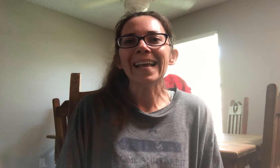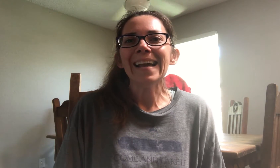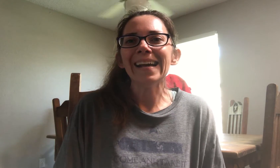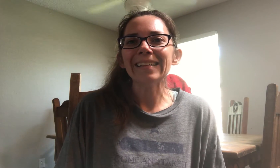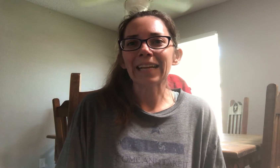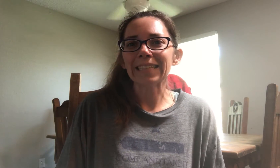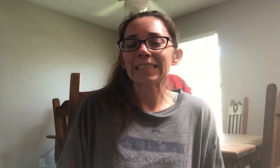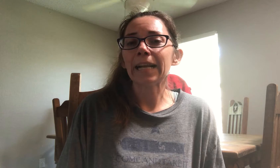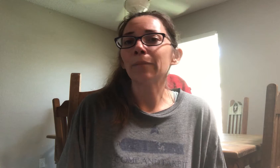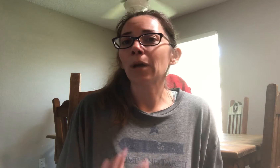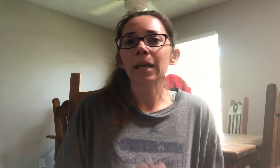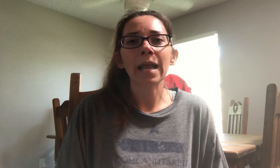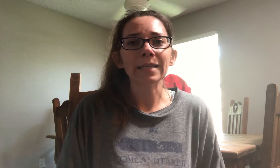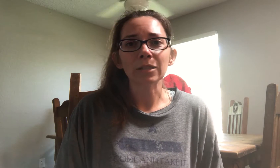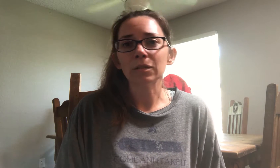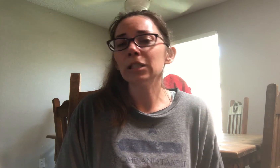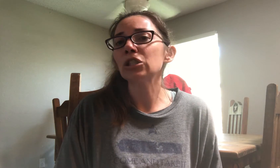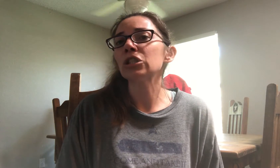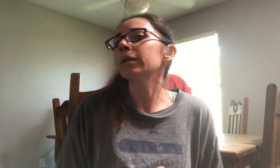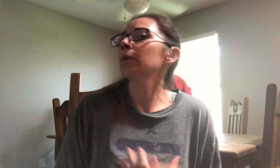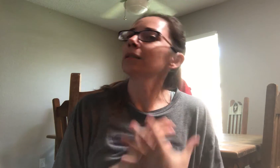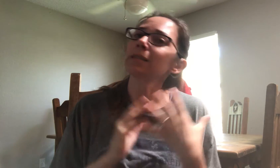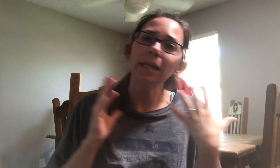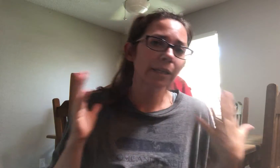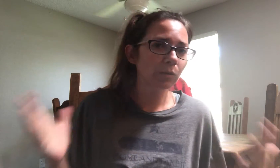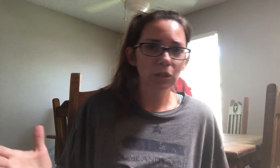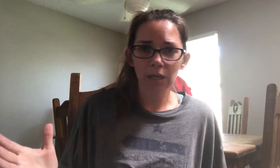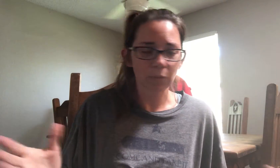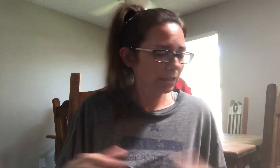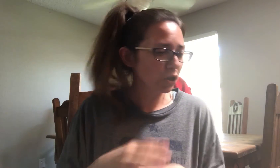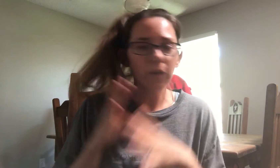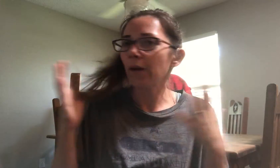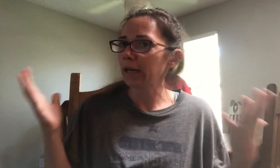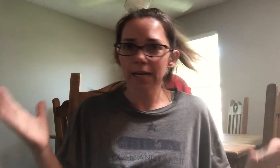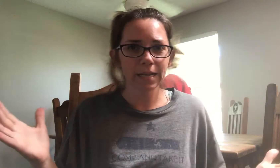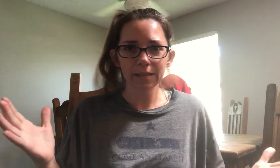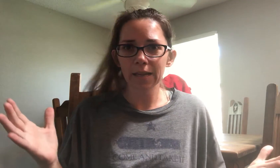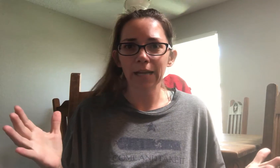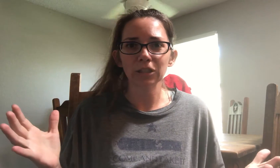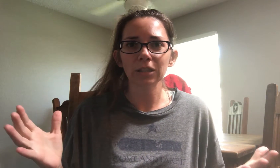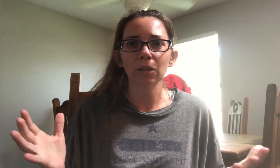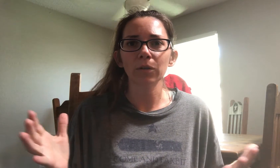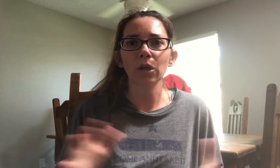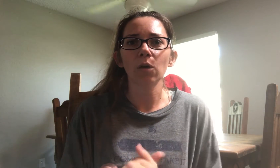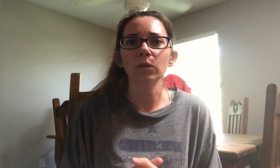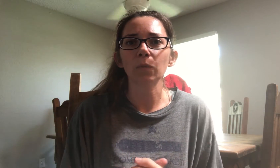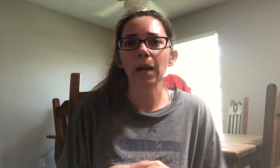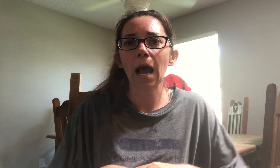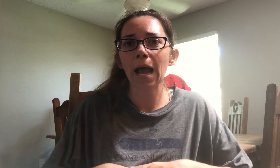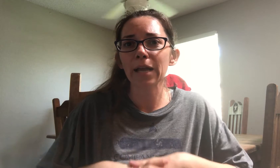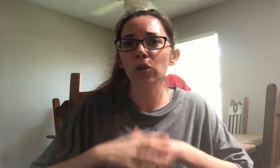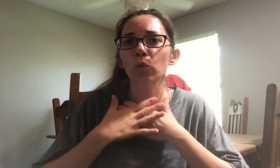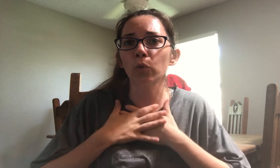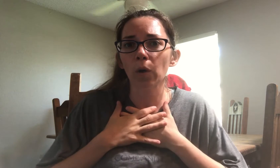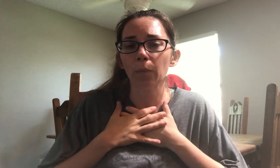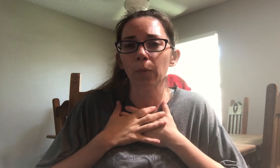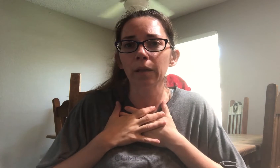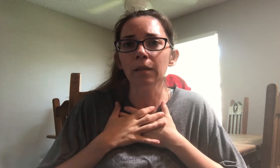Like I said, I'm not an ASL teacher. I'm not a sign language. I'm not certified in anything. I just can only go with what I grew up with